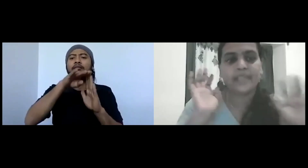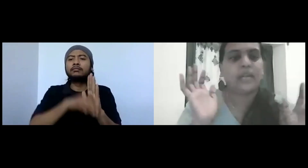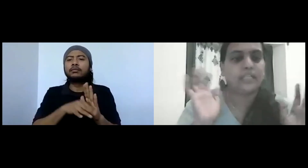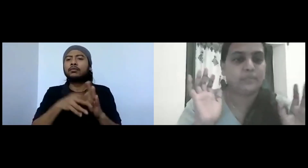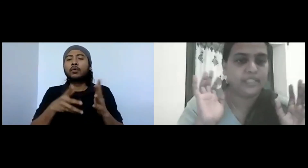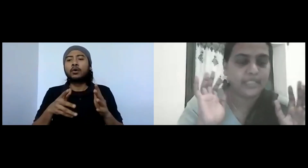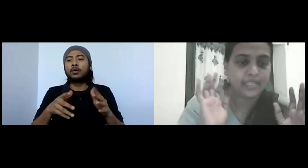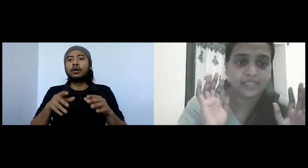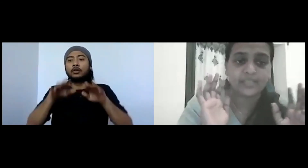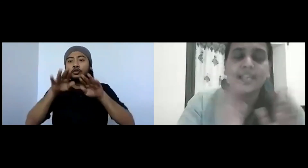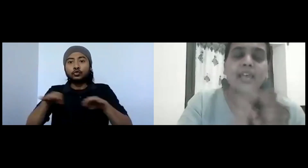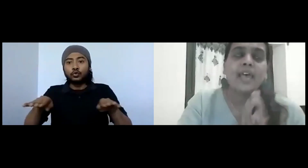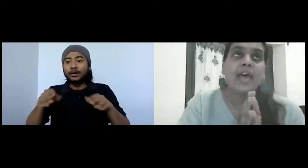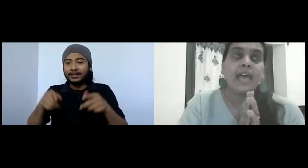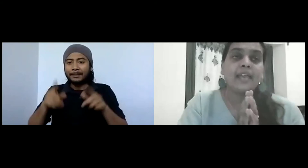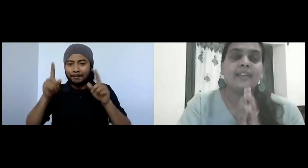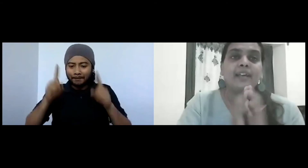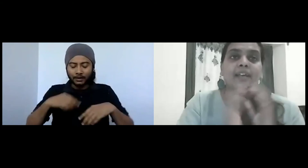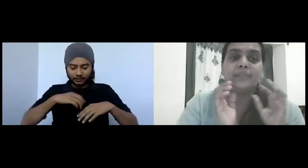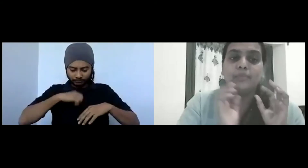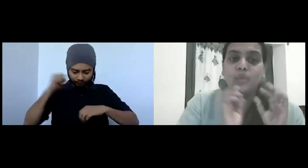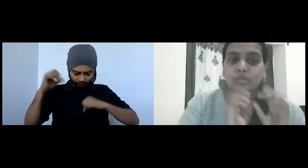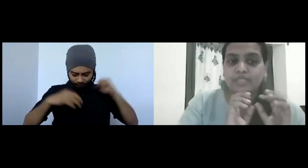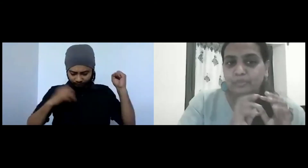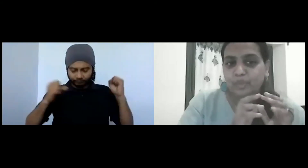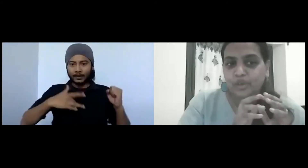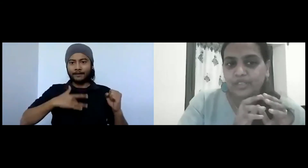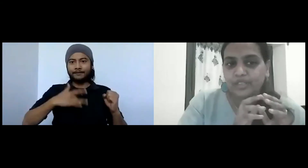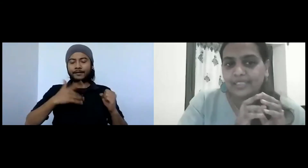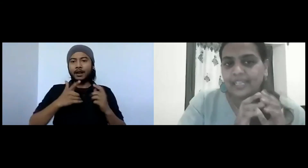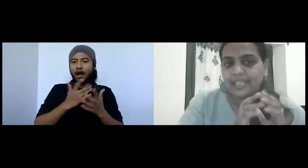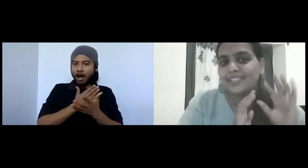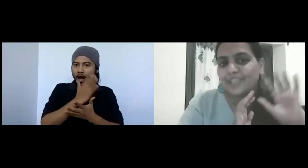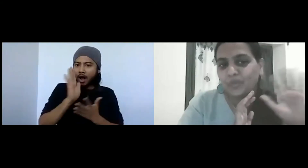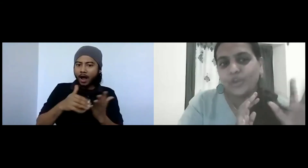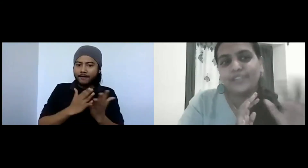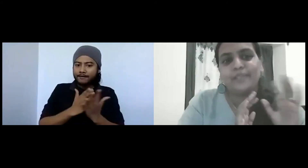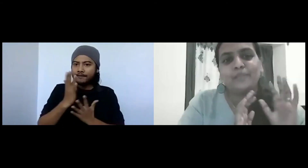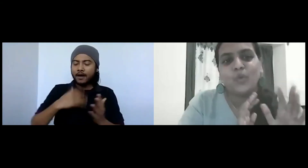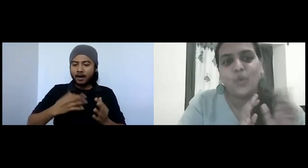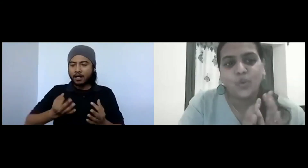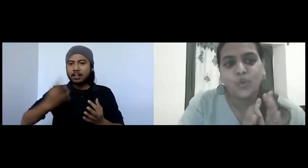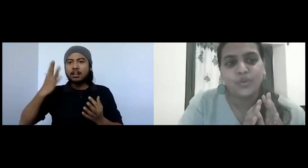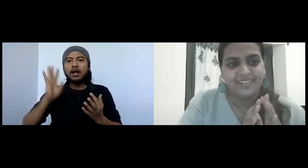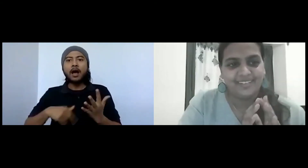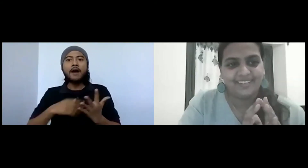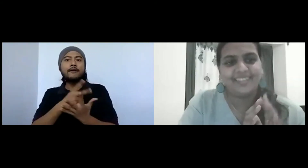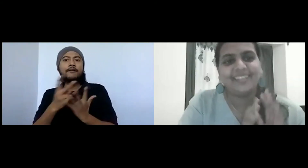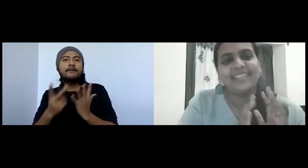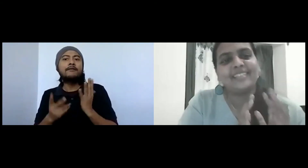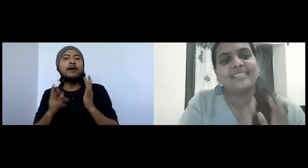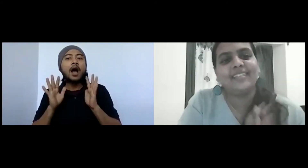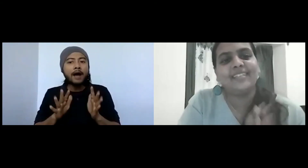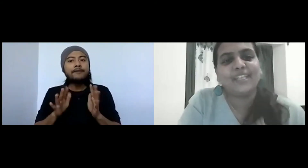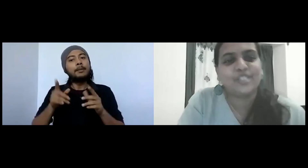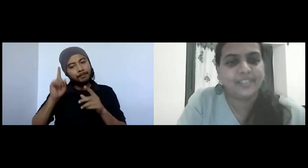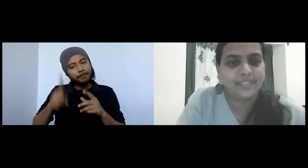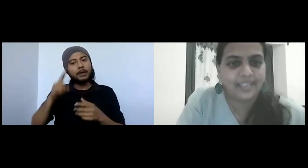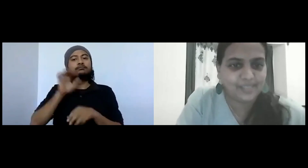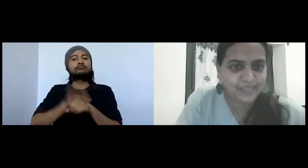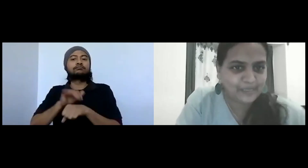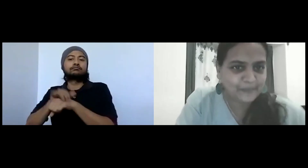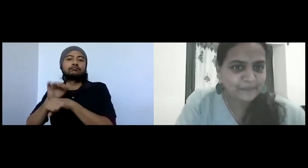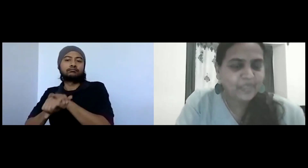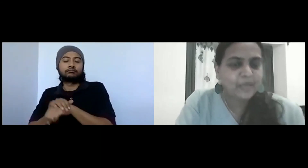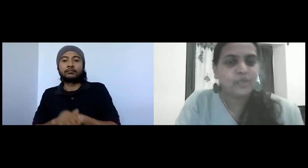is their multiple intelligence. And the most important intelligence I want them to hone is the nature